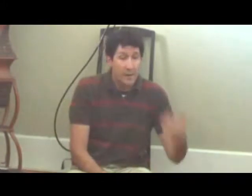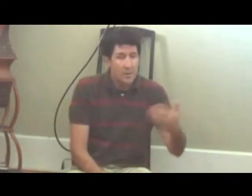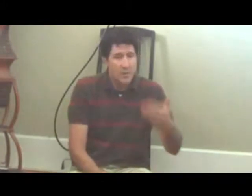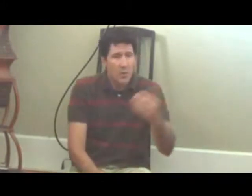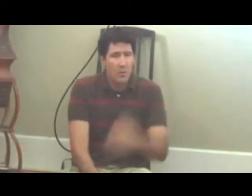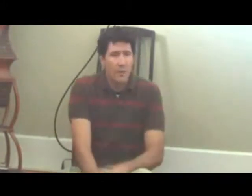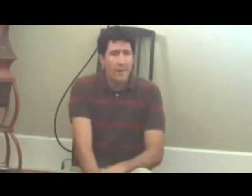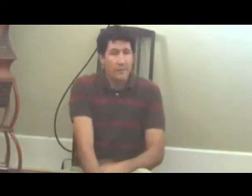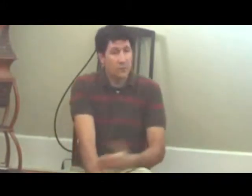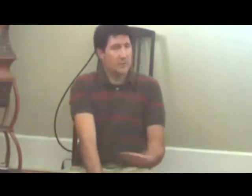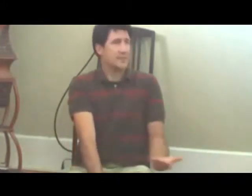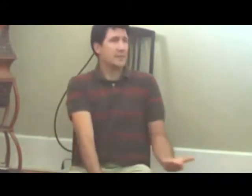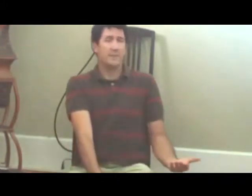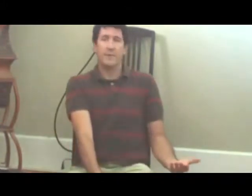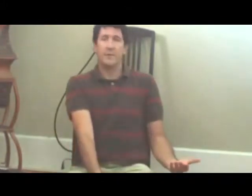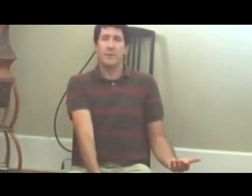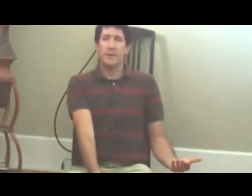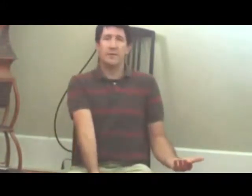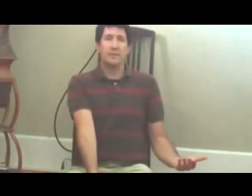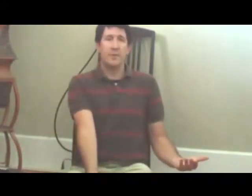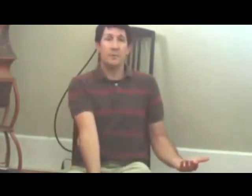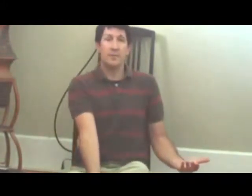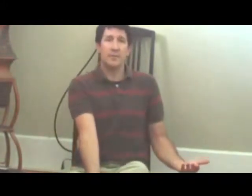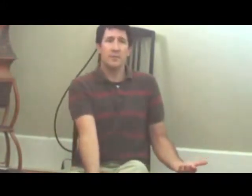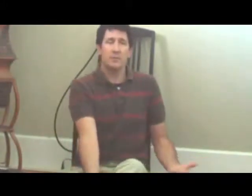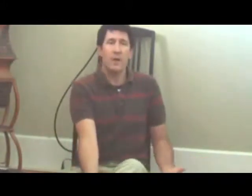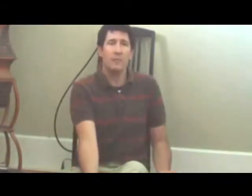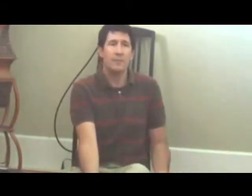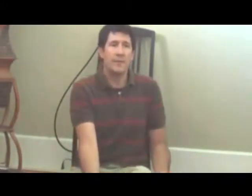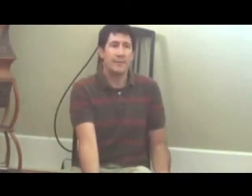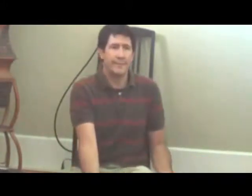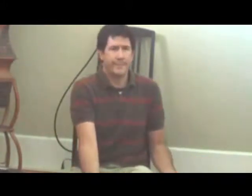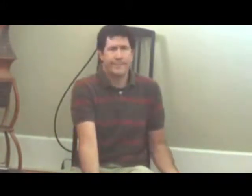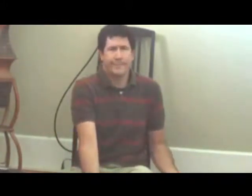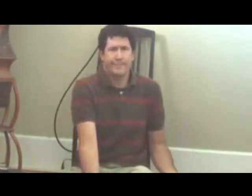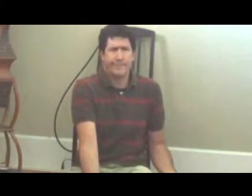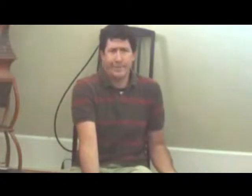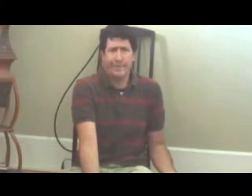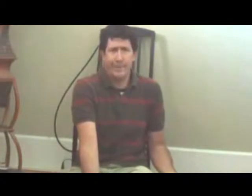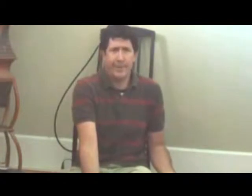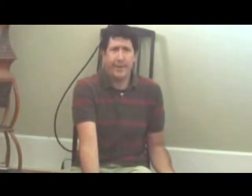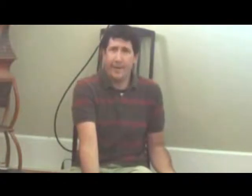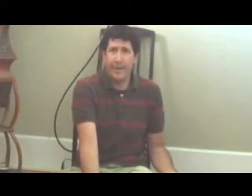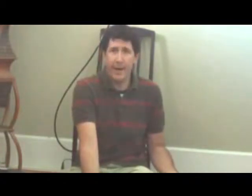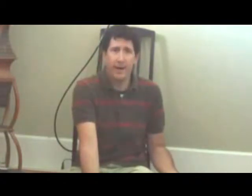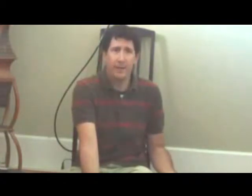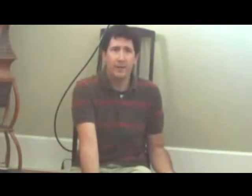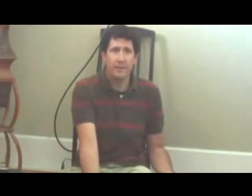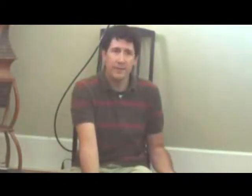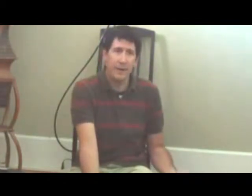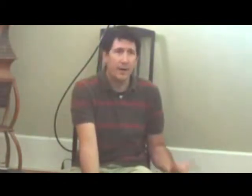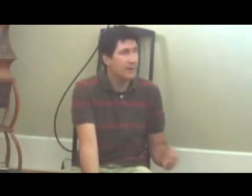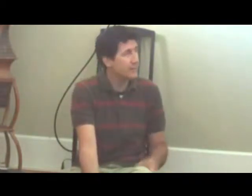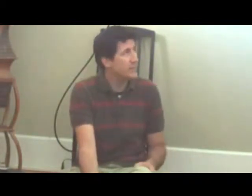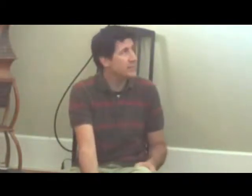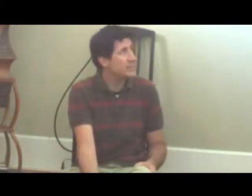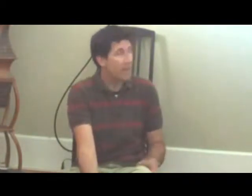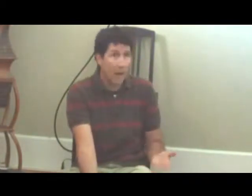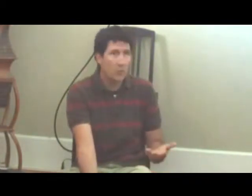So, of course, that sounds very nice and promising. The problem is, yeah, yeah, easy. How do